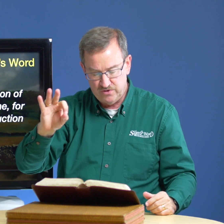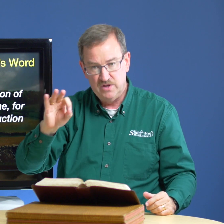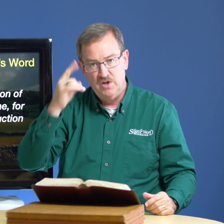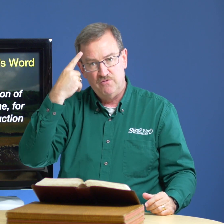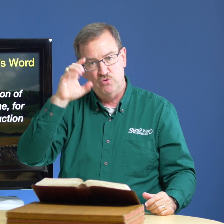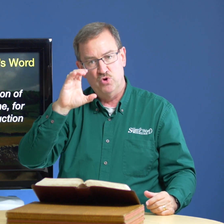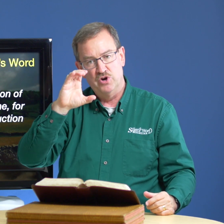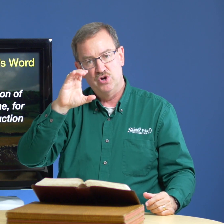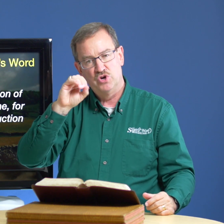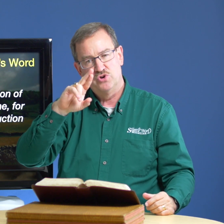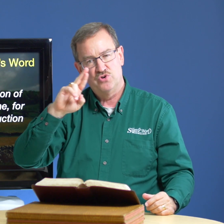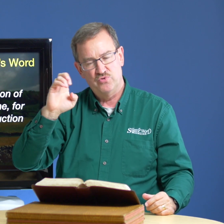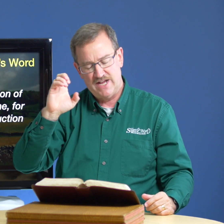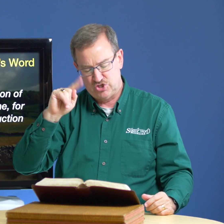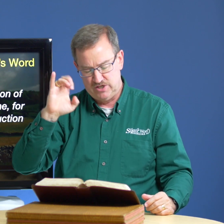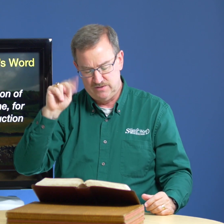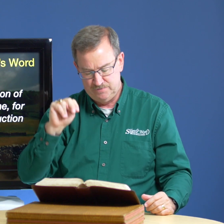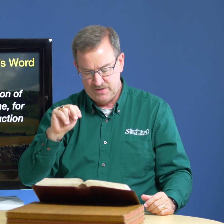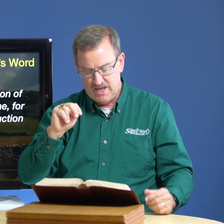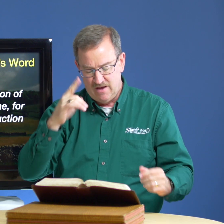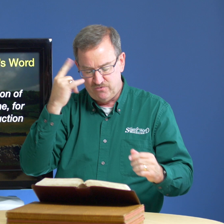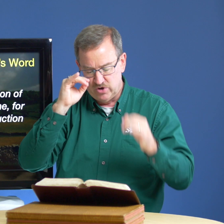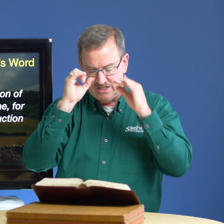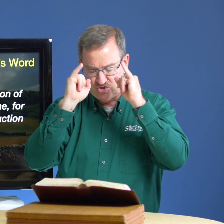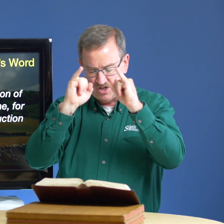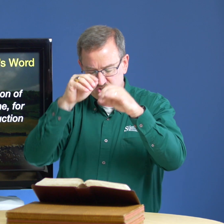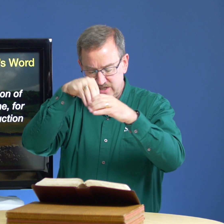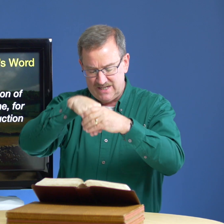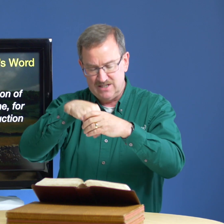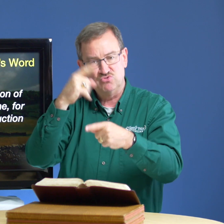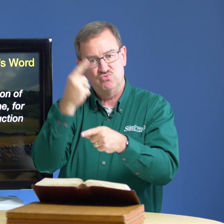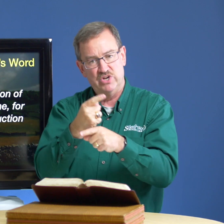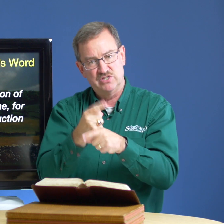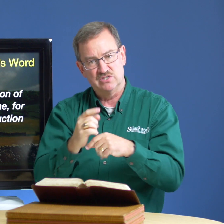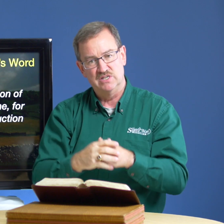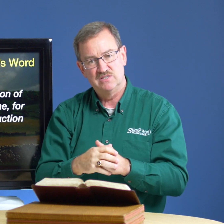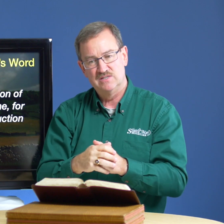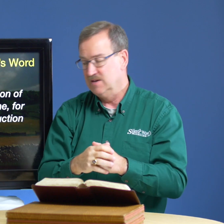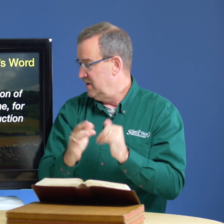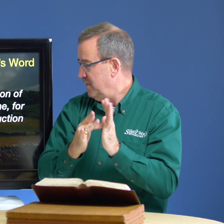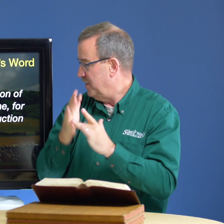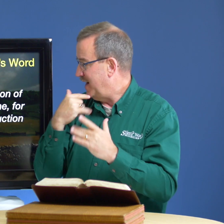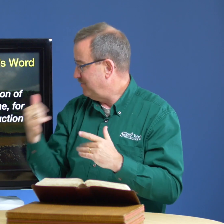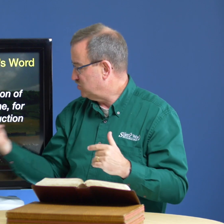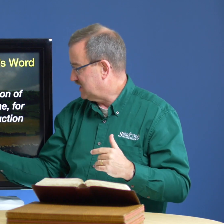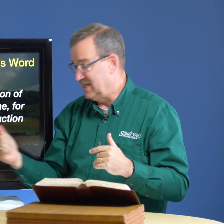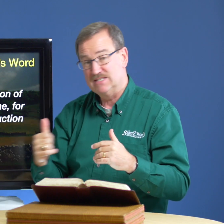for correction for instruction in righteousness the bible says